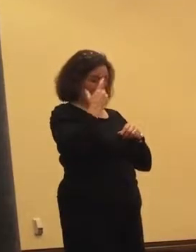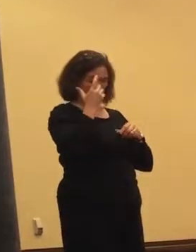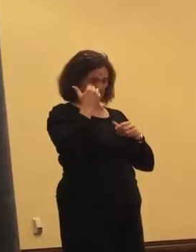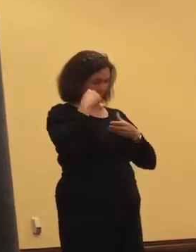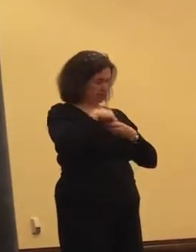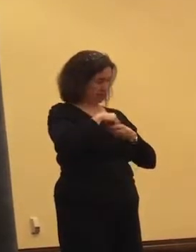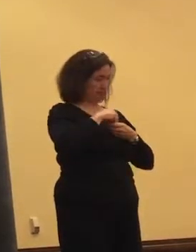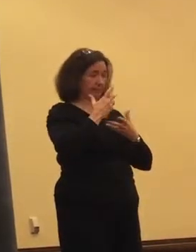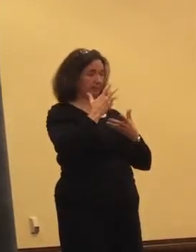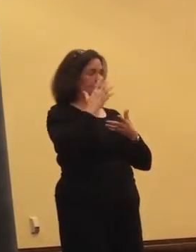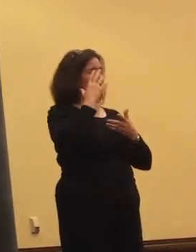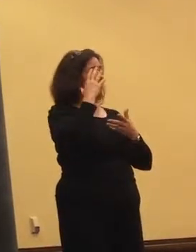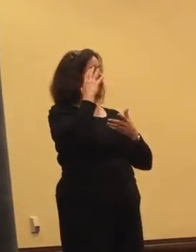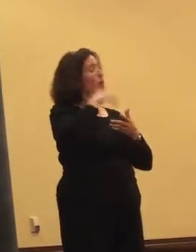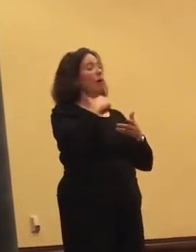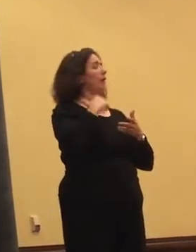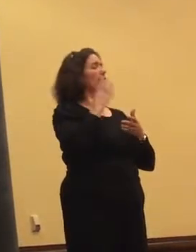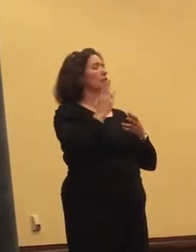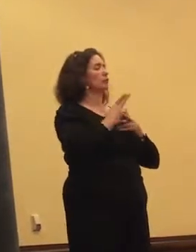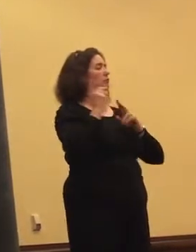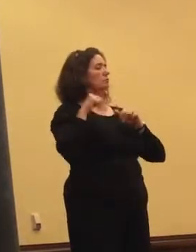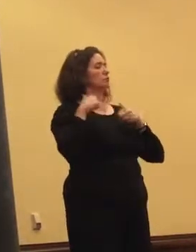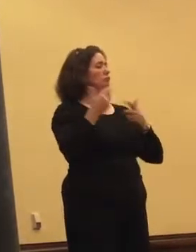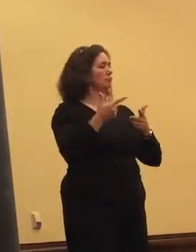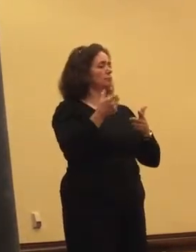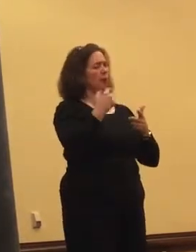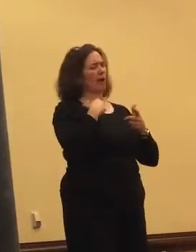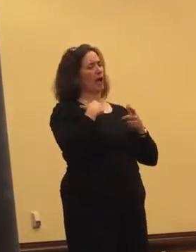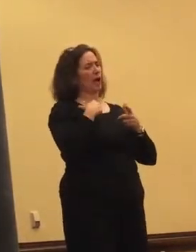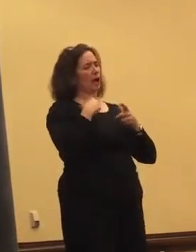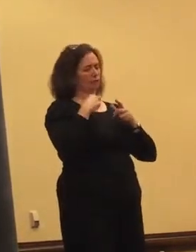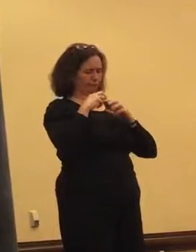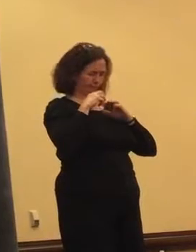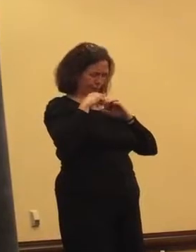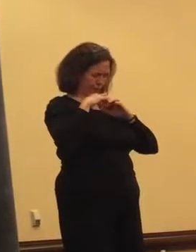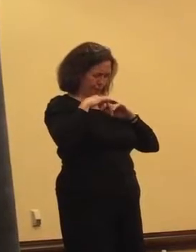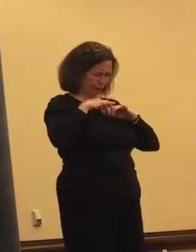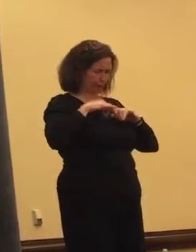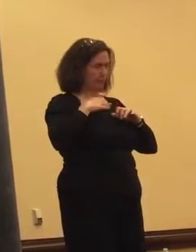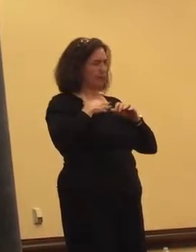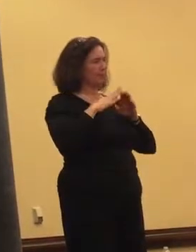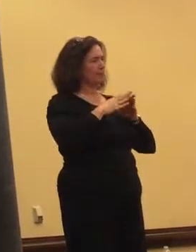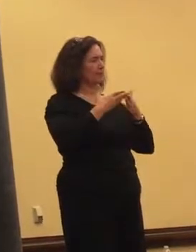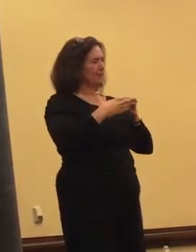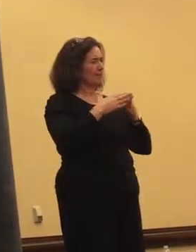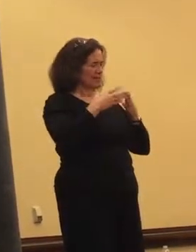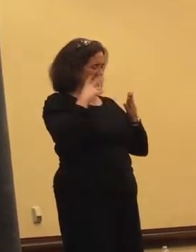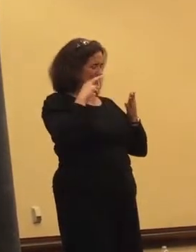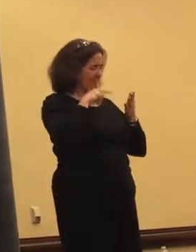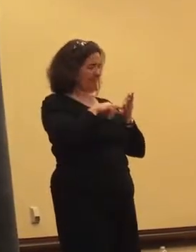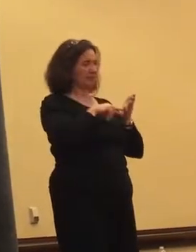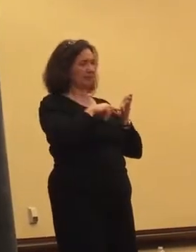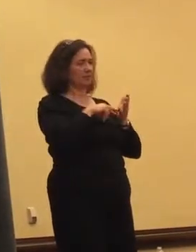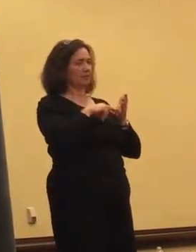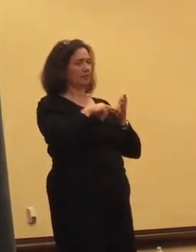I had never used it before. So I'm searching in my wallet and I noticed